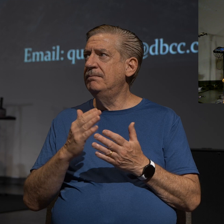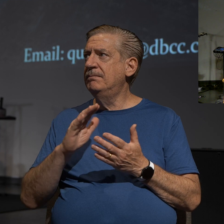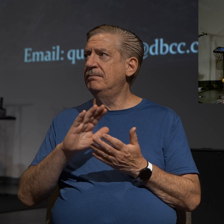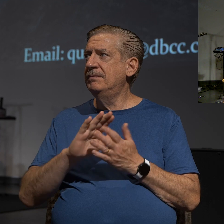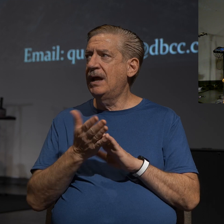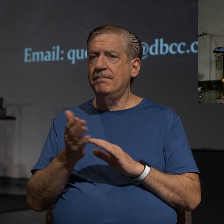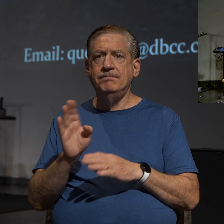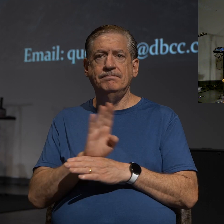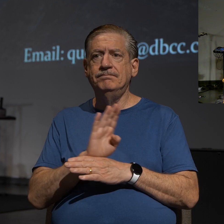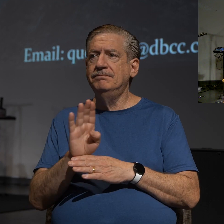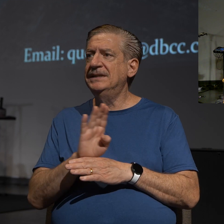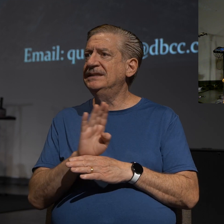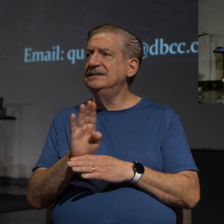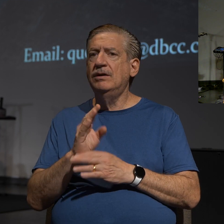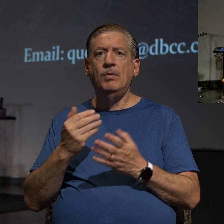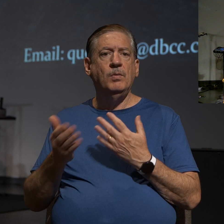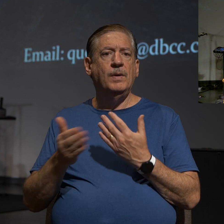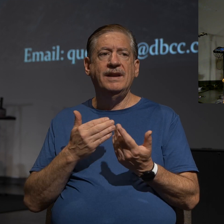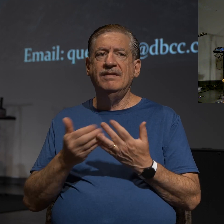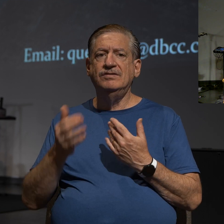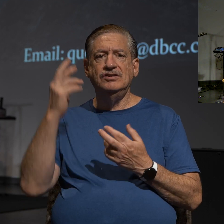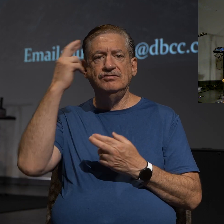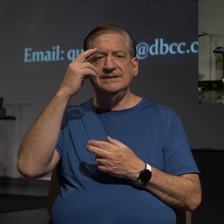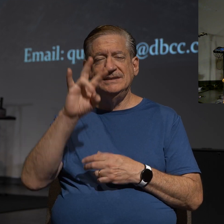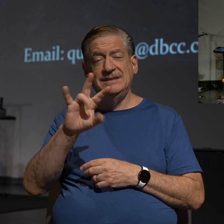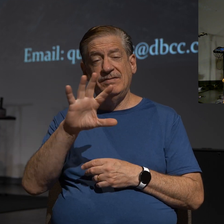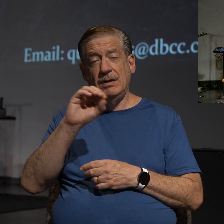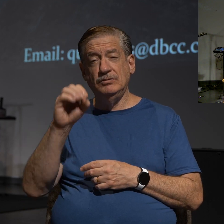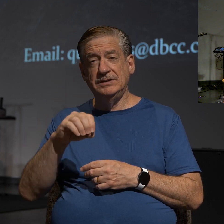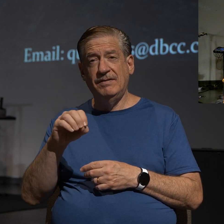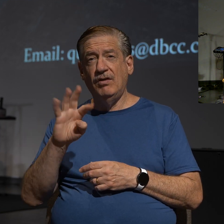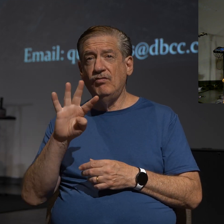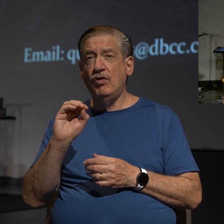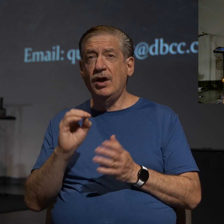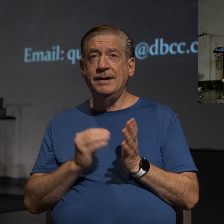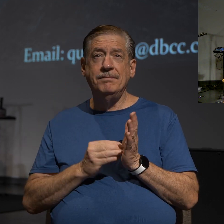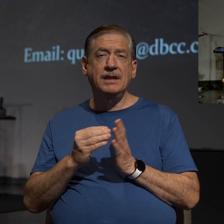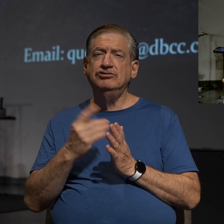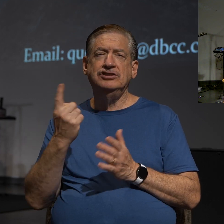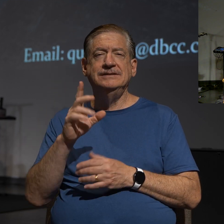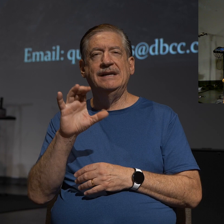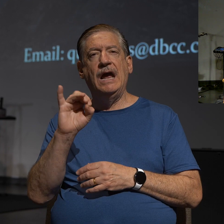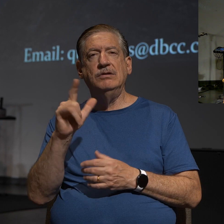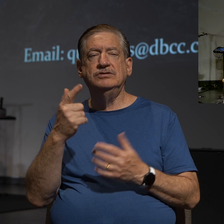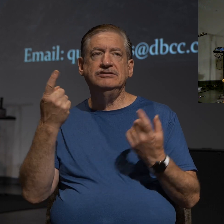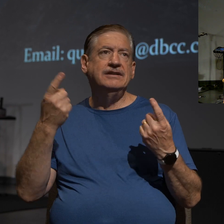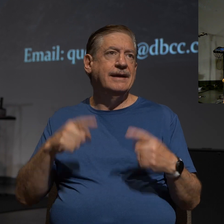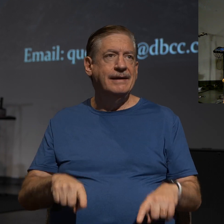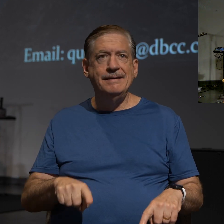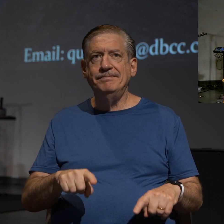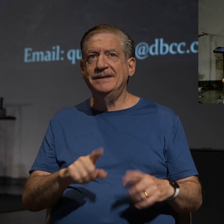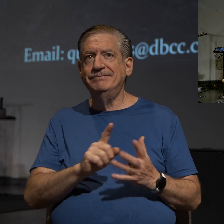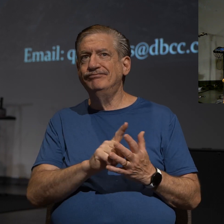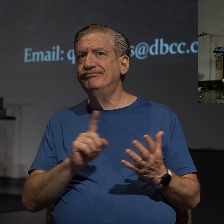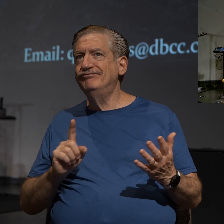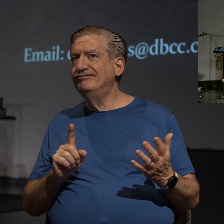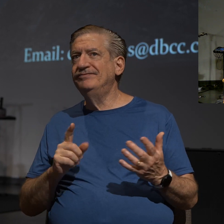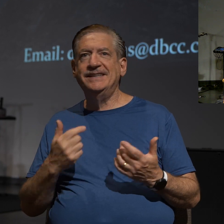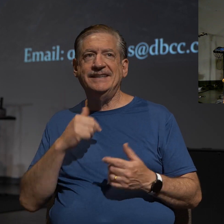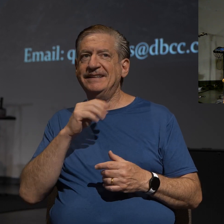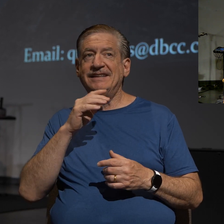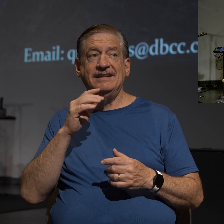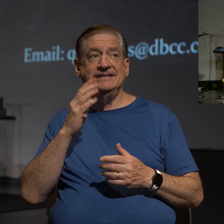For whatever reason, 75% of those 40 million would say, they're just casually de-churched. They just kind of quit going and never returned.